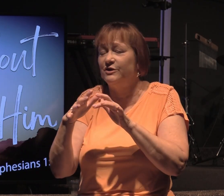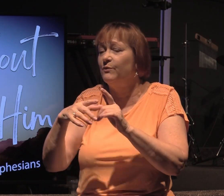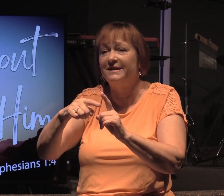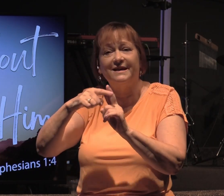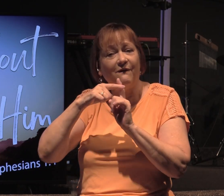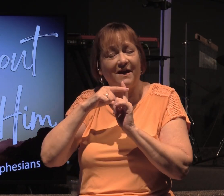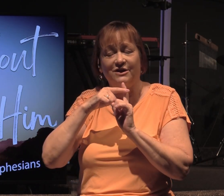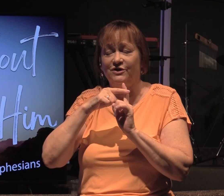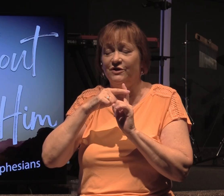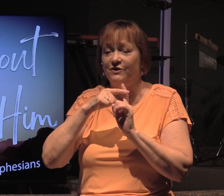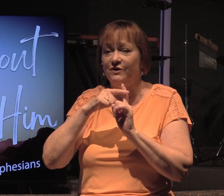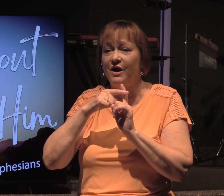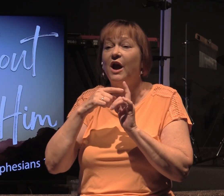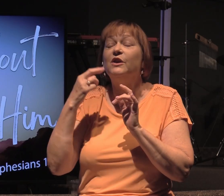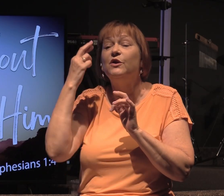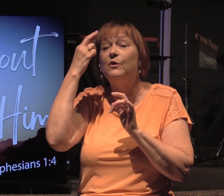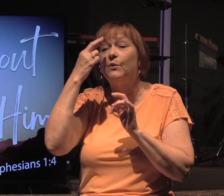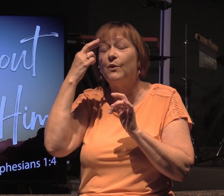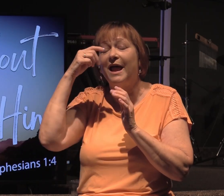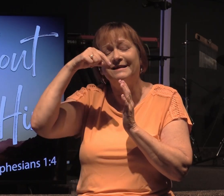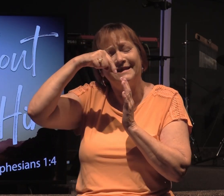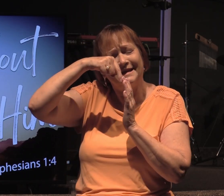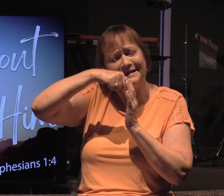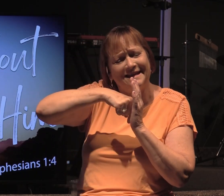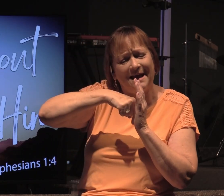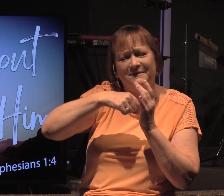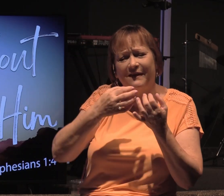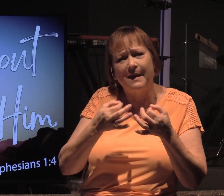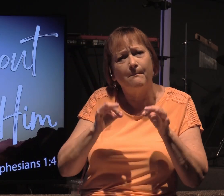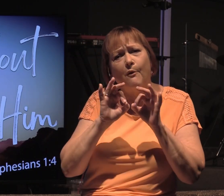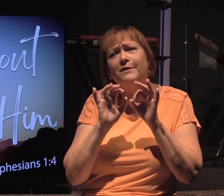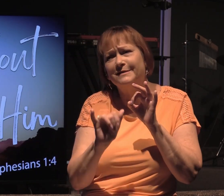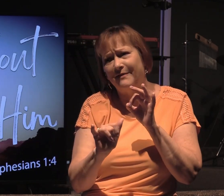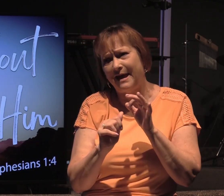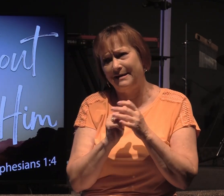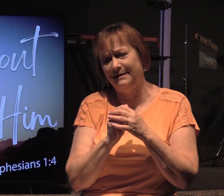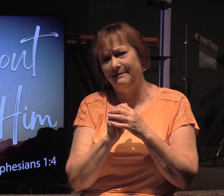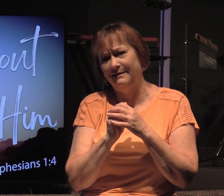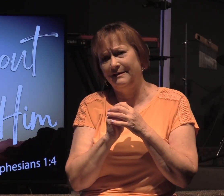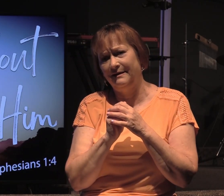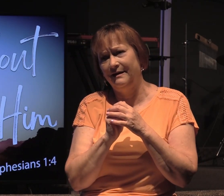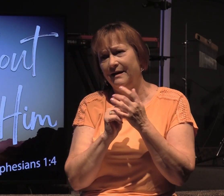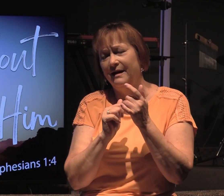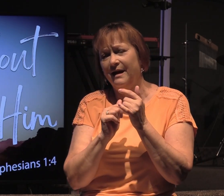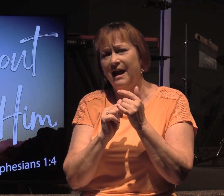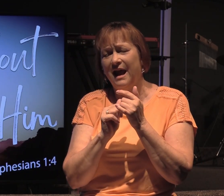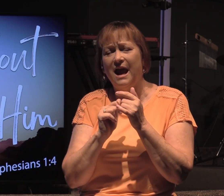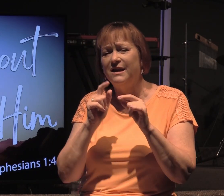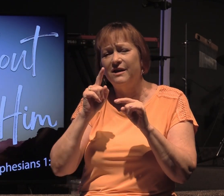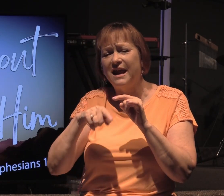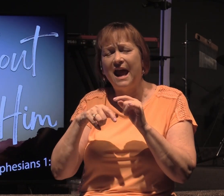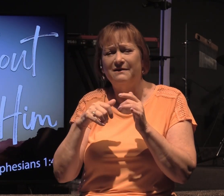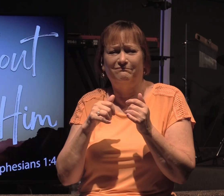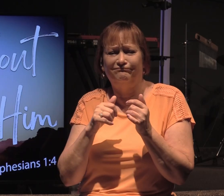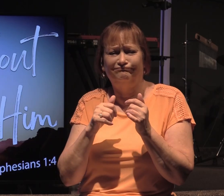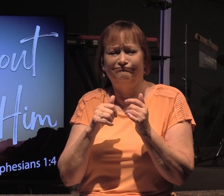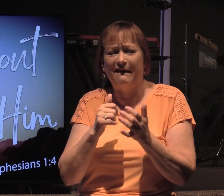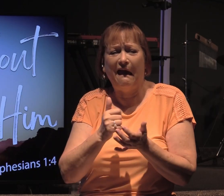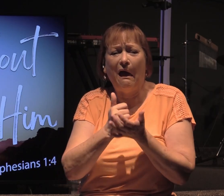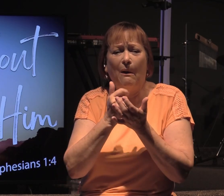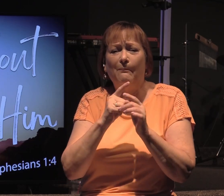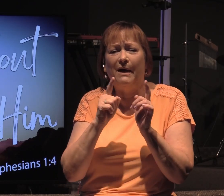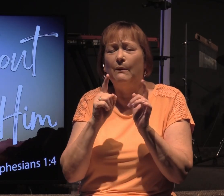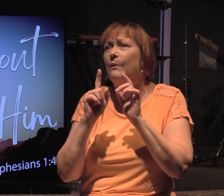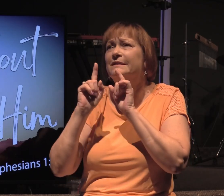salvation, and you realize the depth and the importance of that, and you just cannot help yourself but